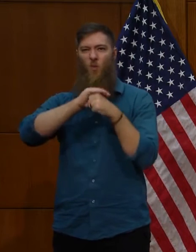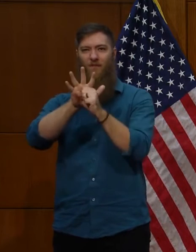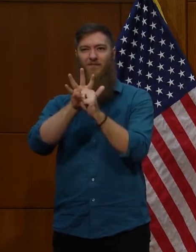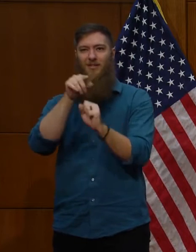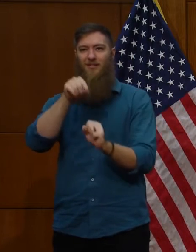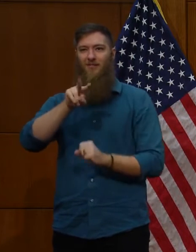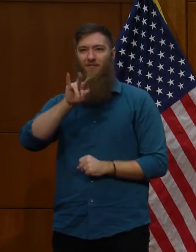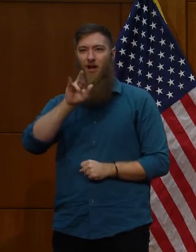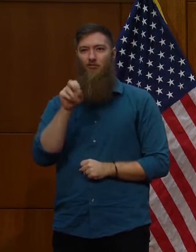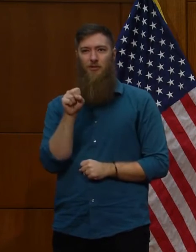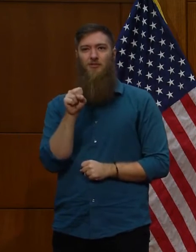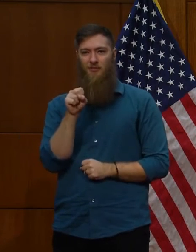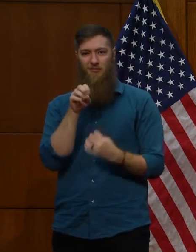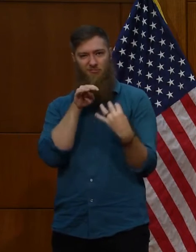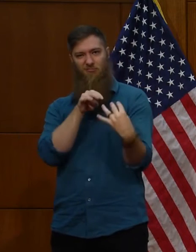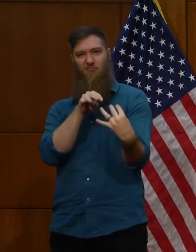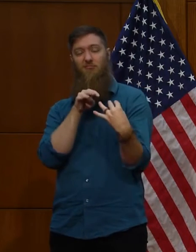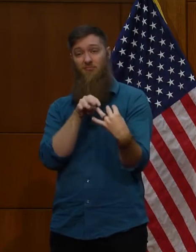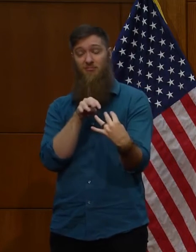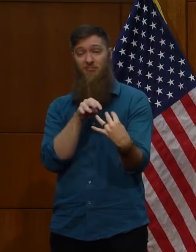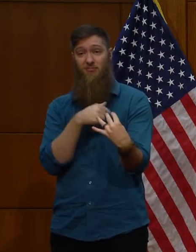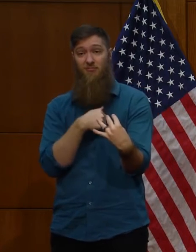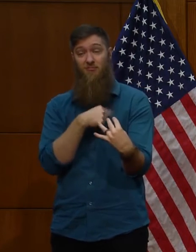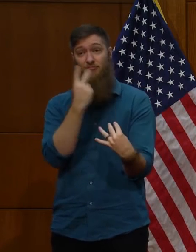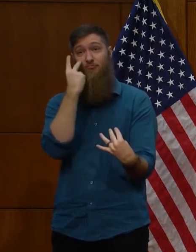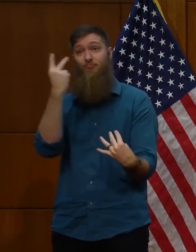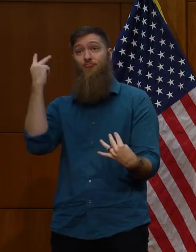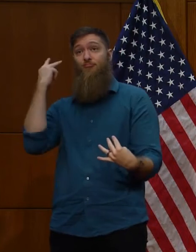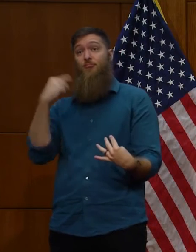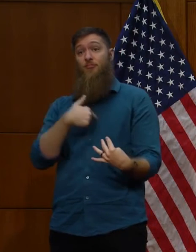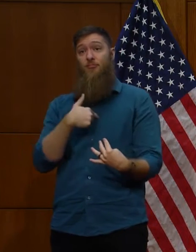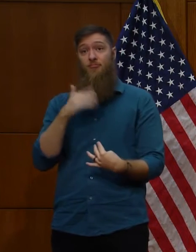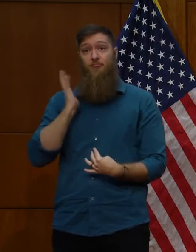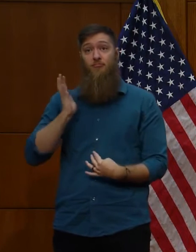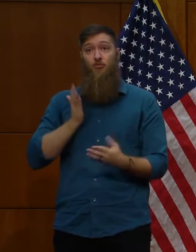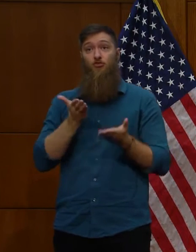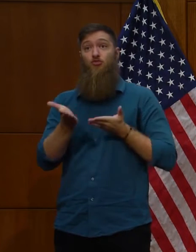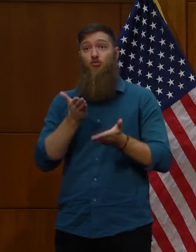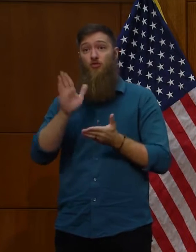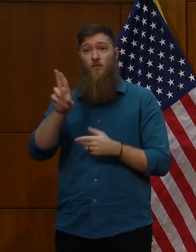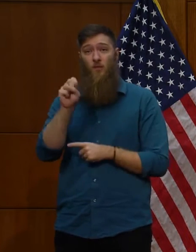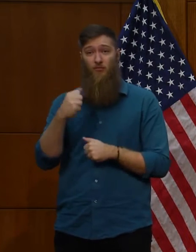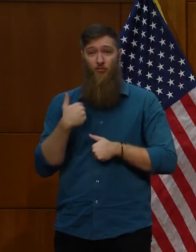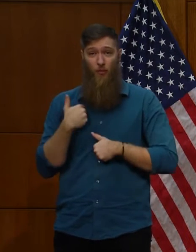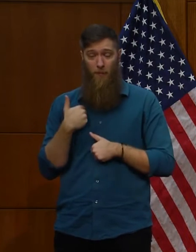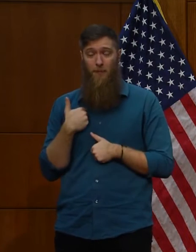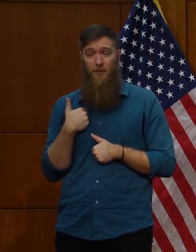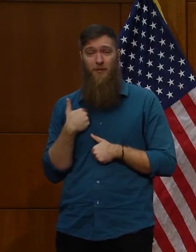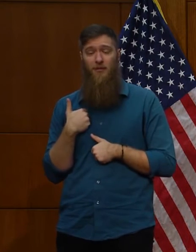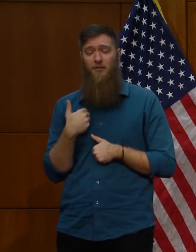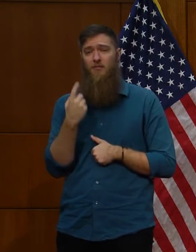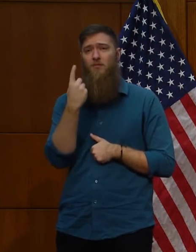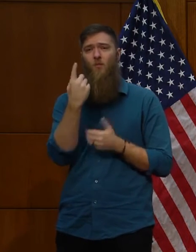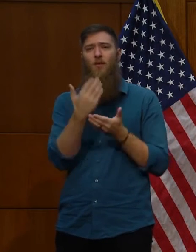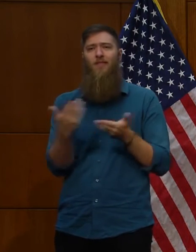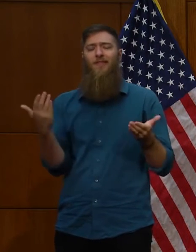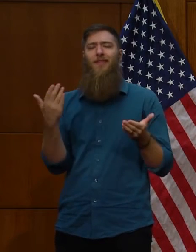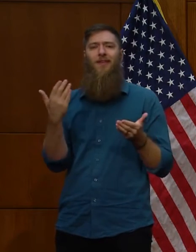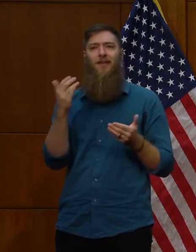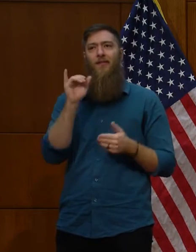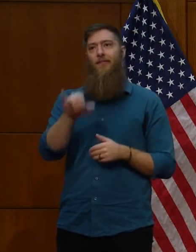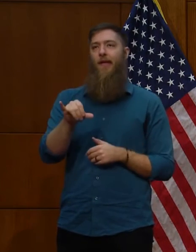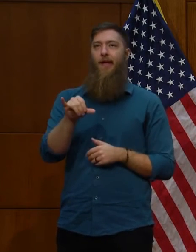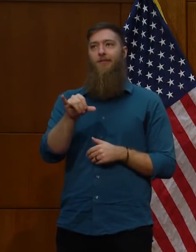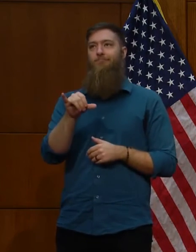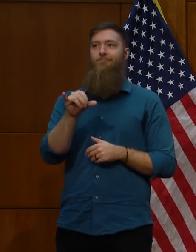and when I fought when I served in the United States Army, one of the things that was so reassuring to